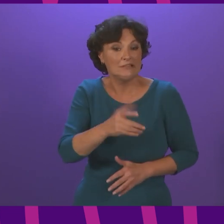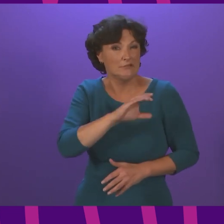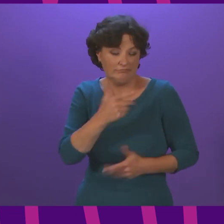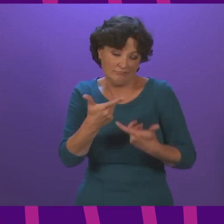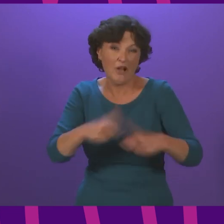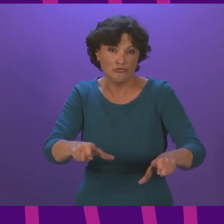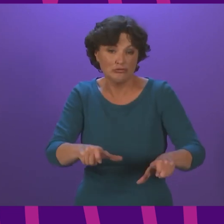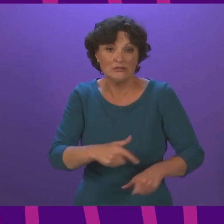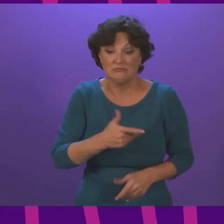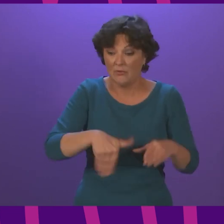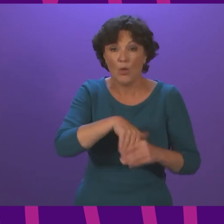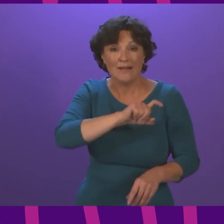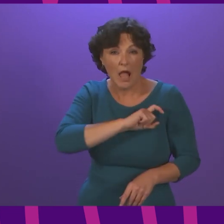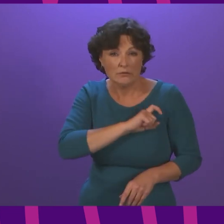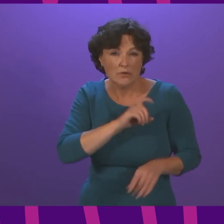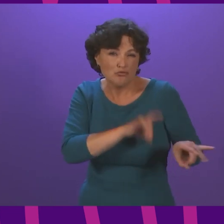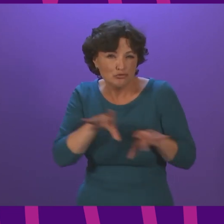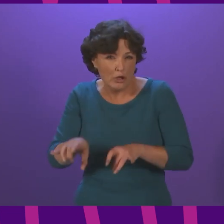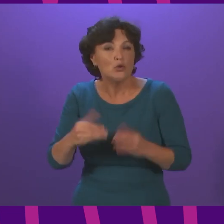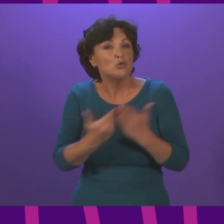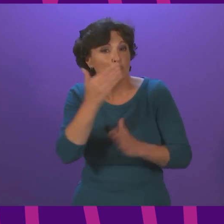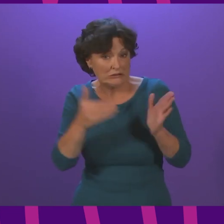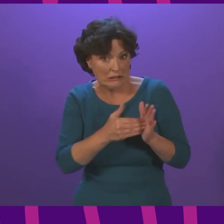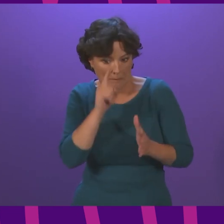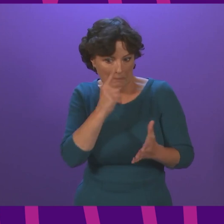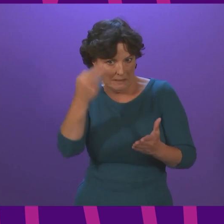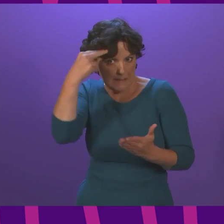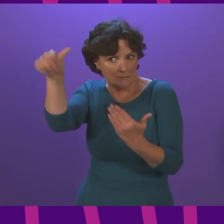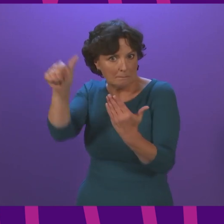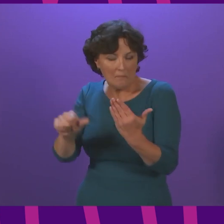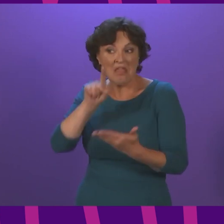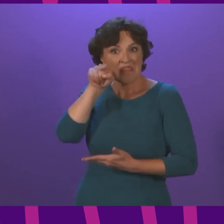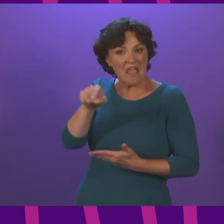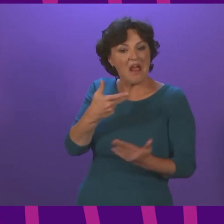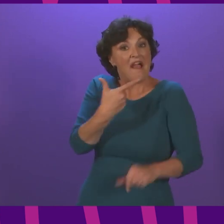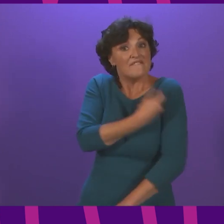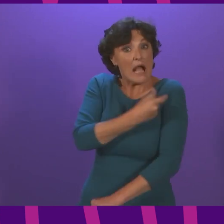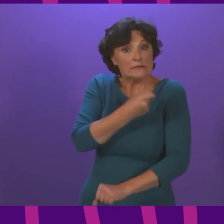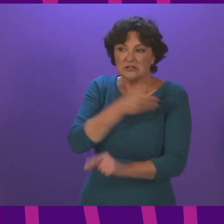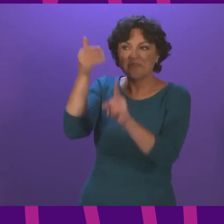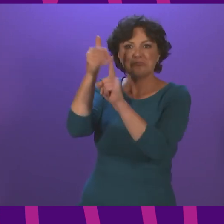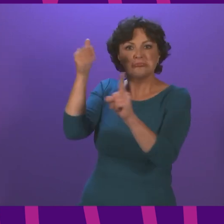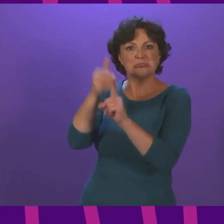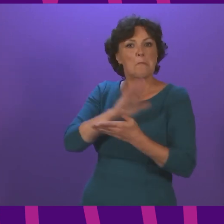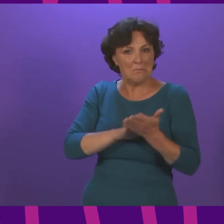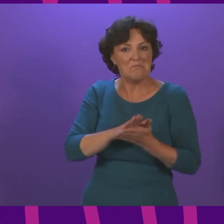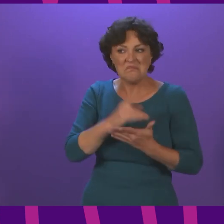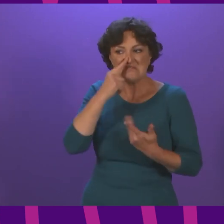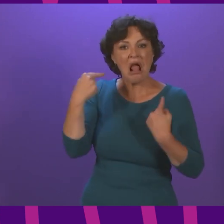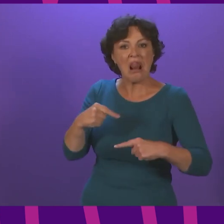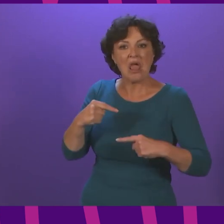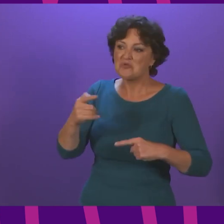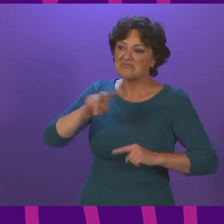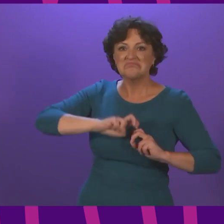Zealand, have now been added to the list of countries whose vaccination programmes are recognised for purposes of travel to the UK.